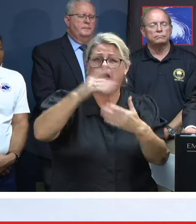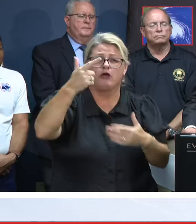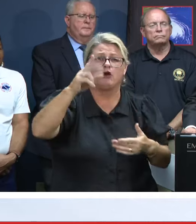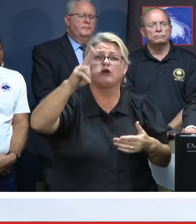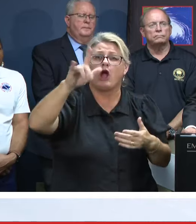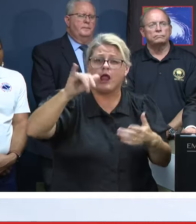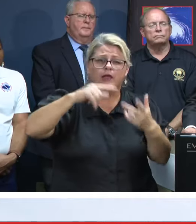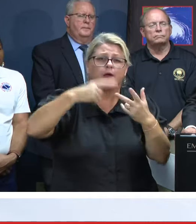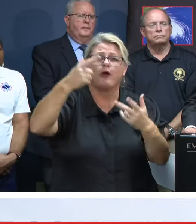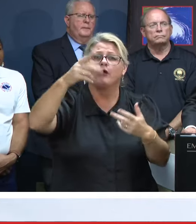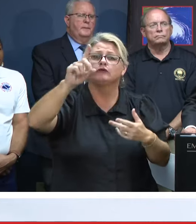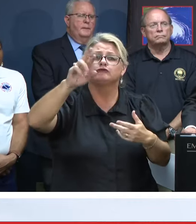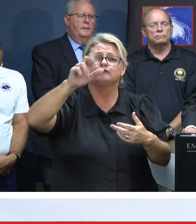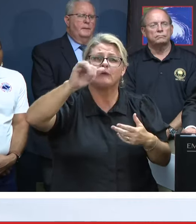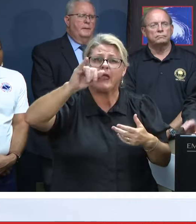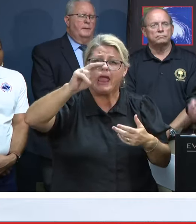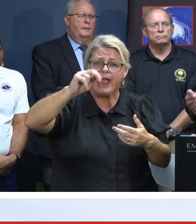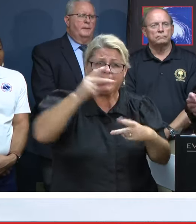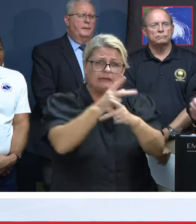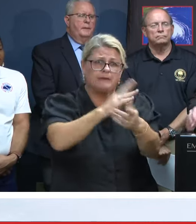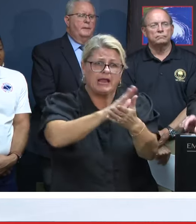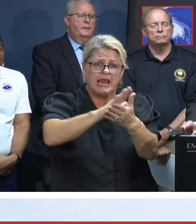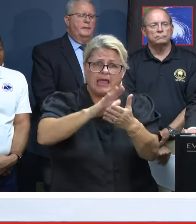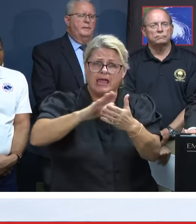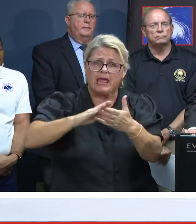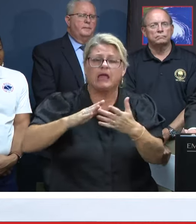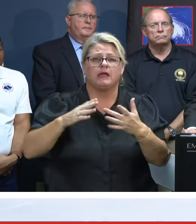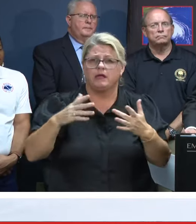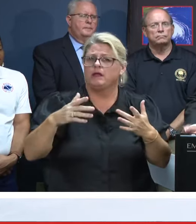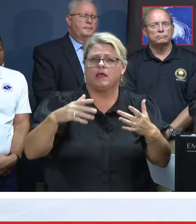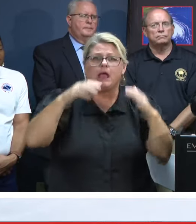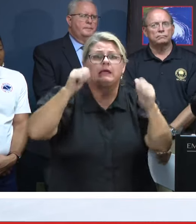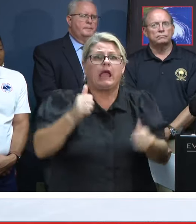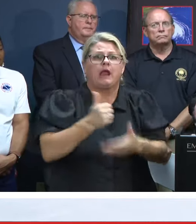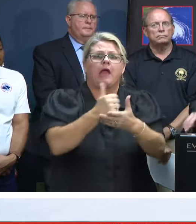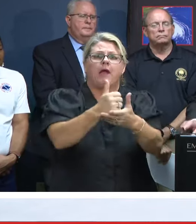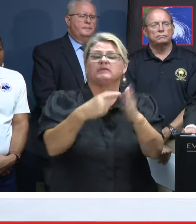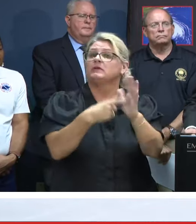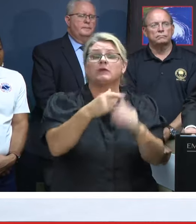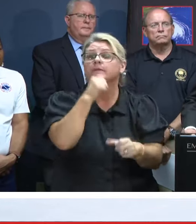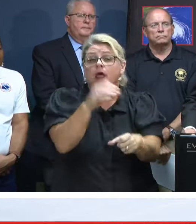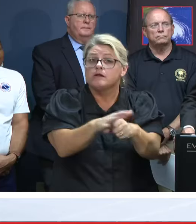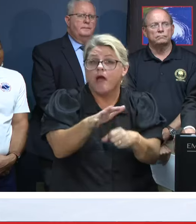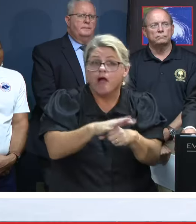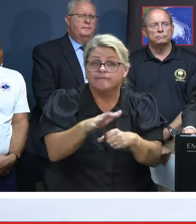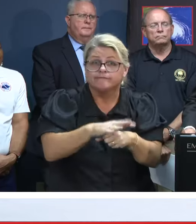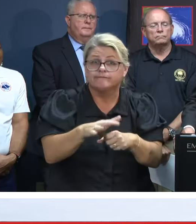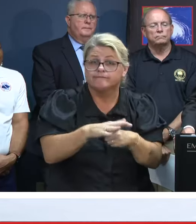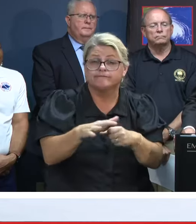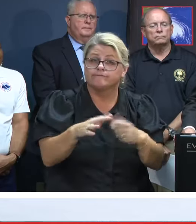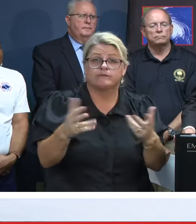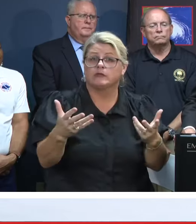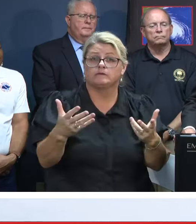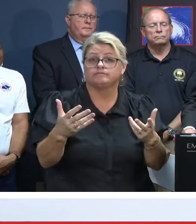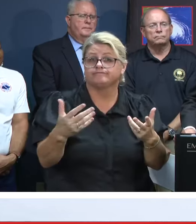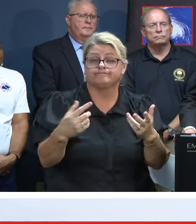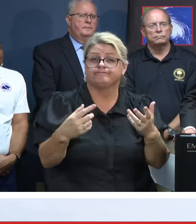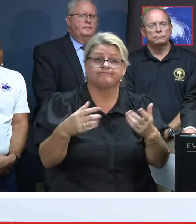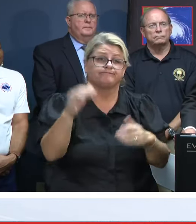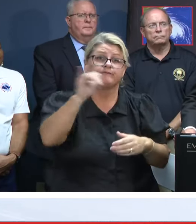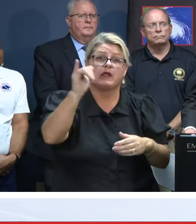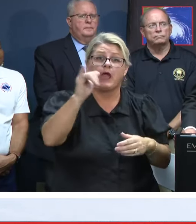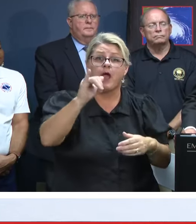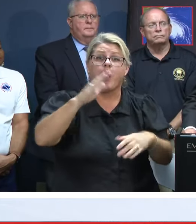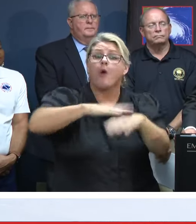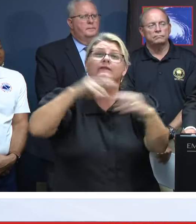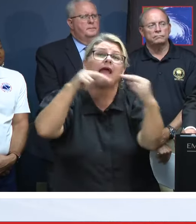things can make an enormous difference. Sometimes it's not enough. Sometimes there's not enough room